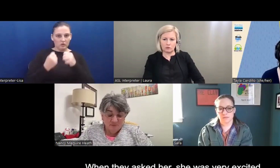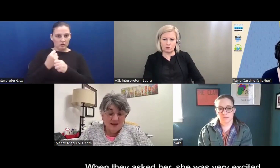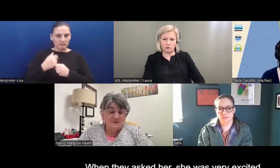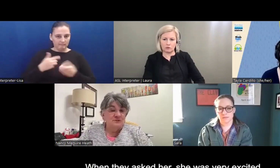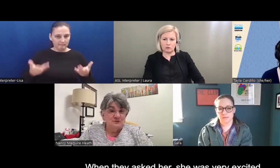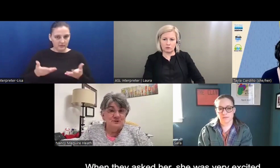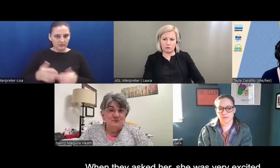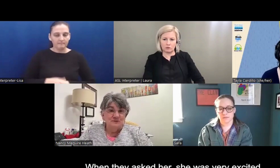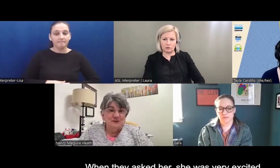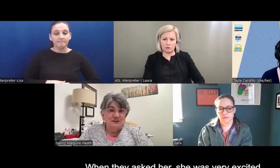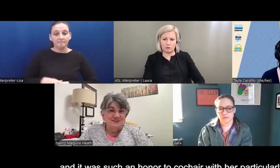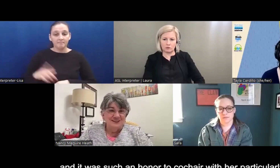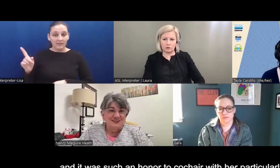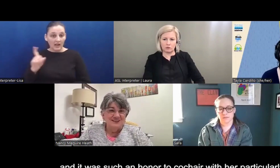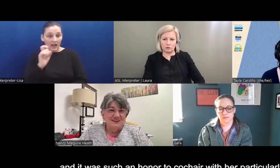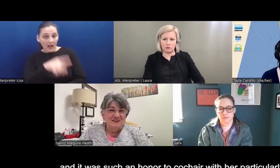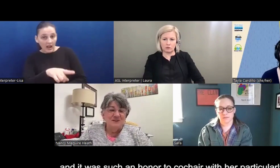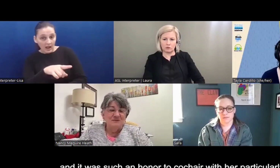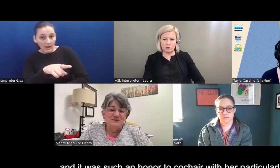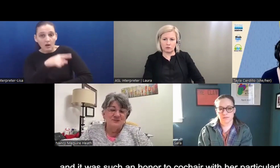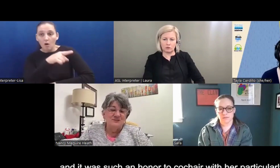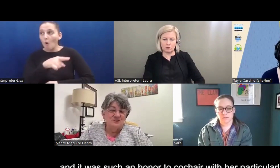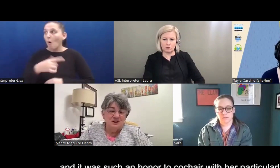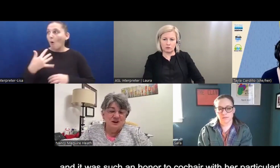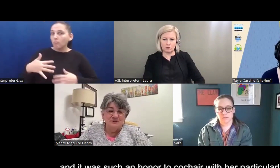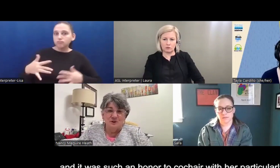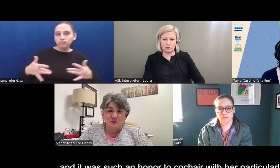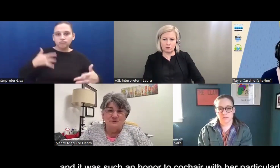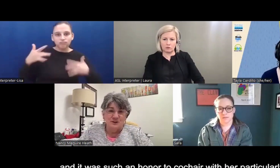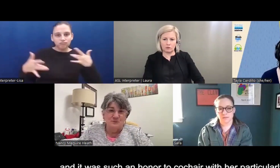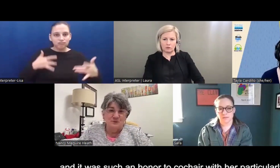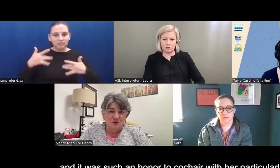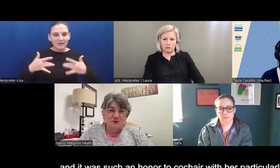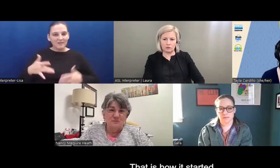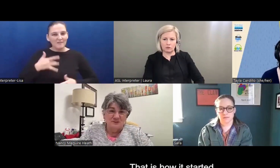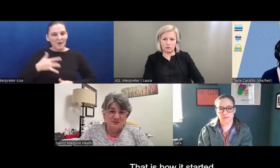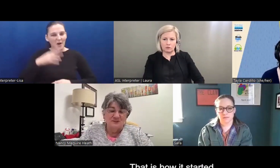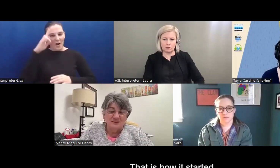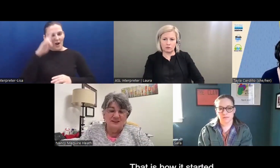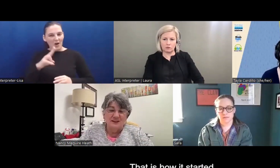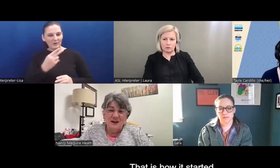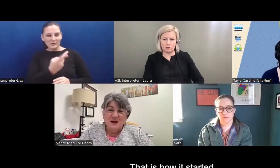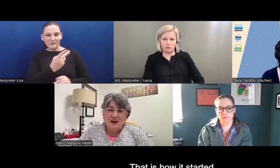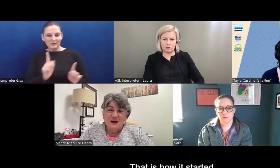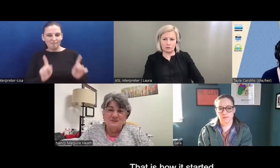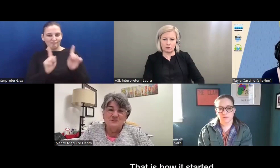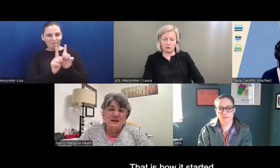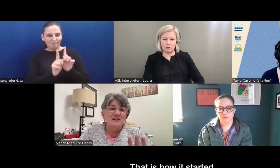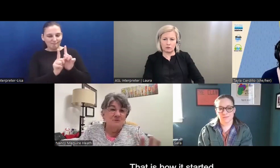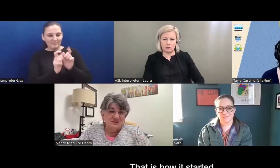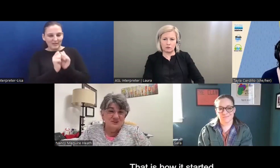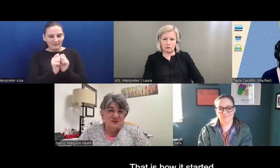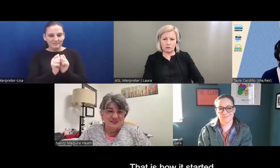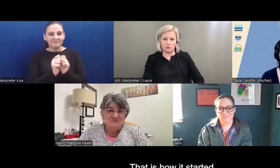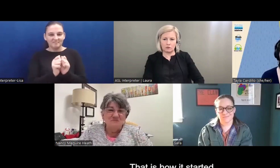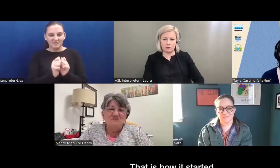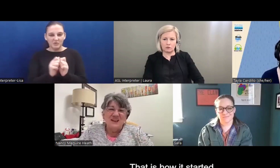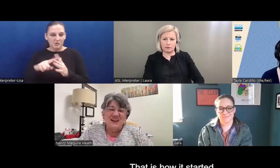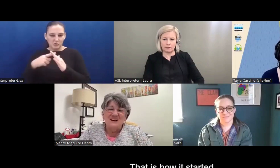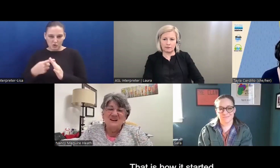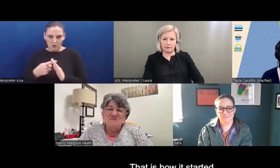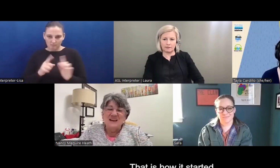um, they asked her, she was very excited and it was just such an honor to co-chair with her particularly. Uh, so that's how it started.